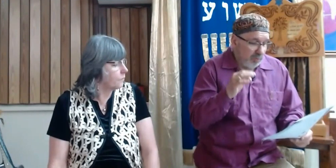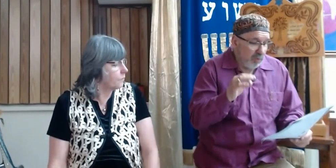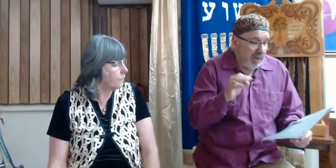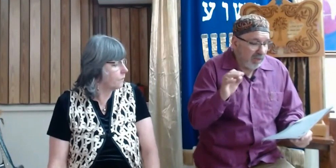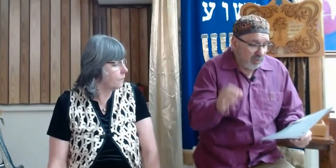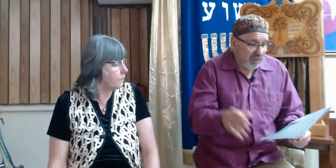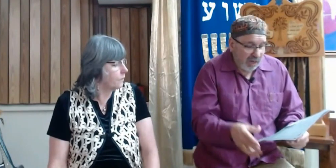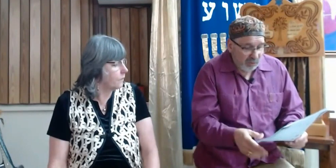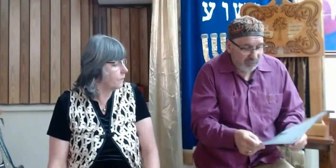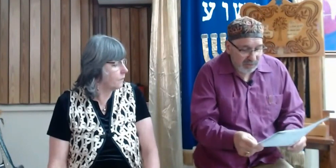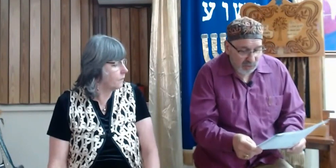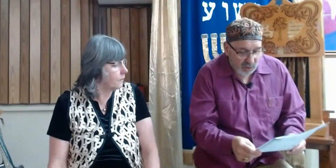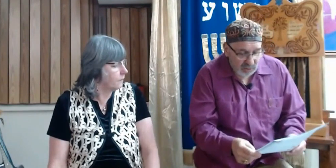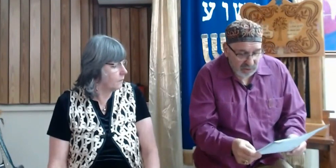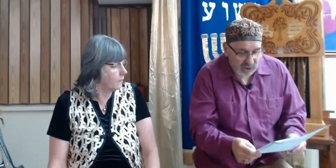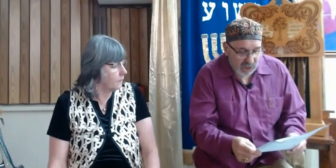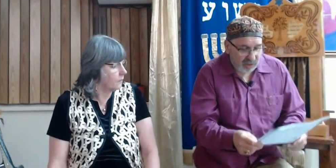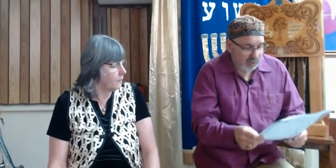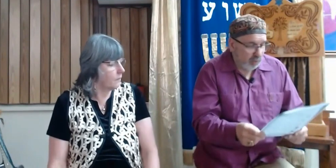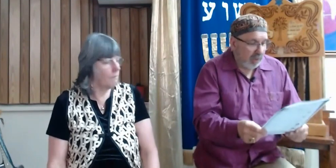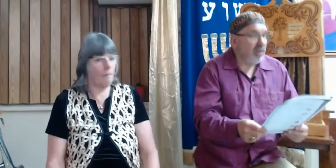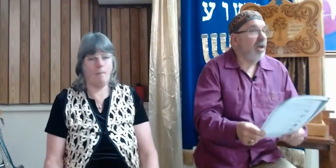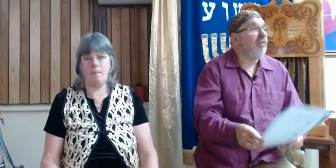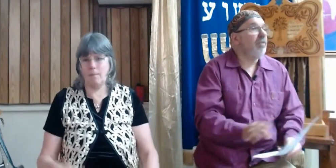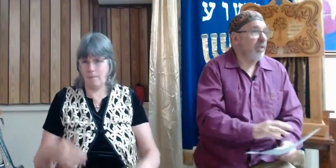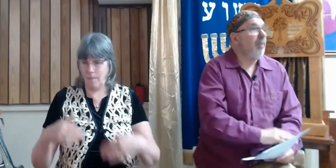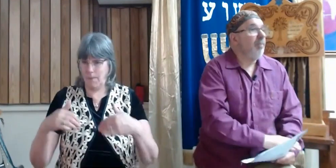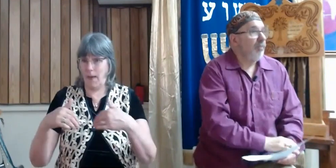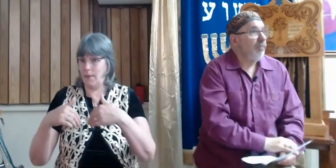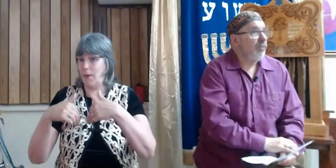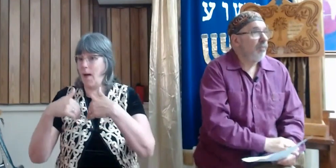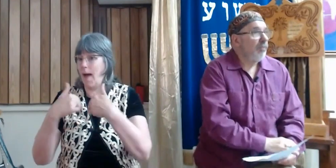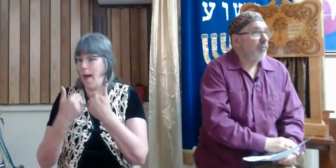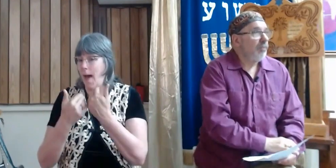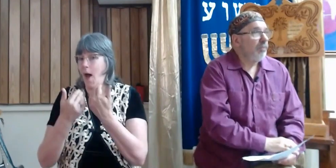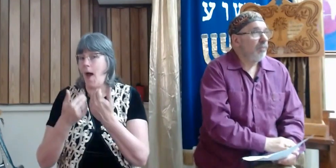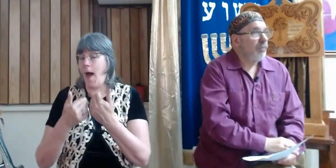to be ready to sacrifice your only child, the one you love, for them?